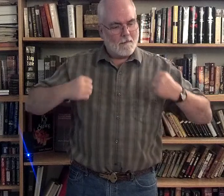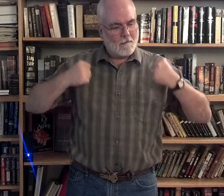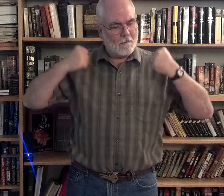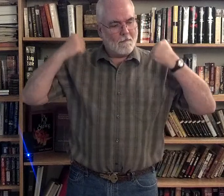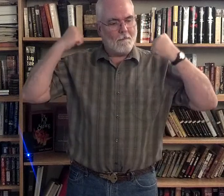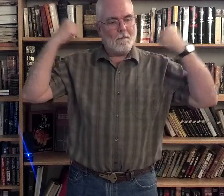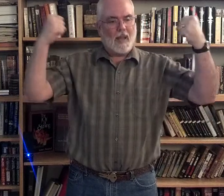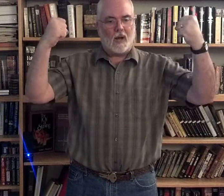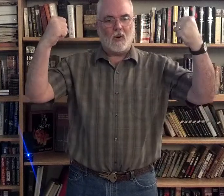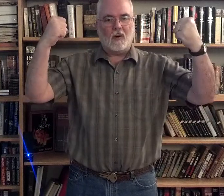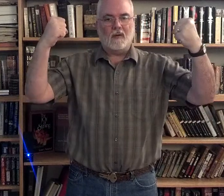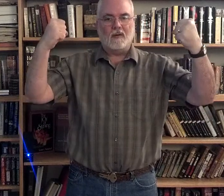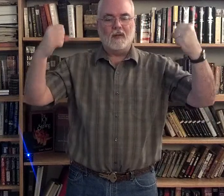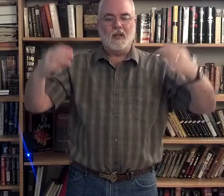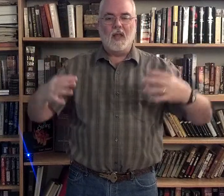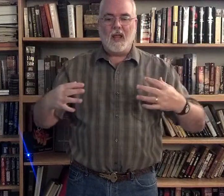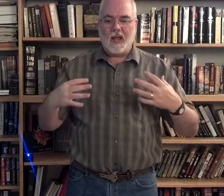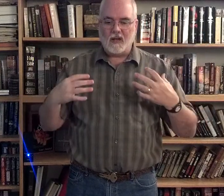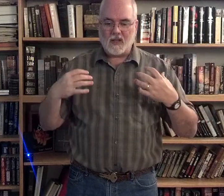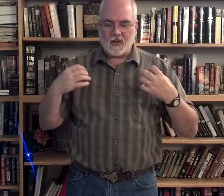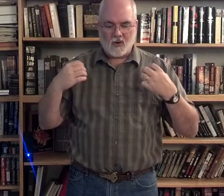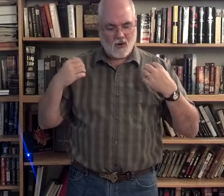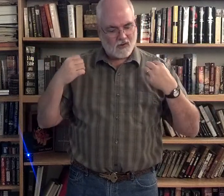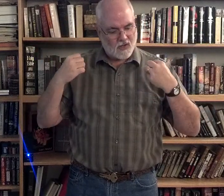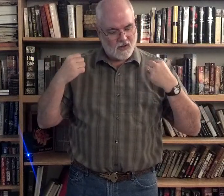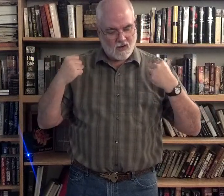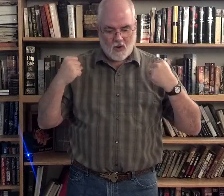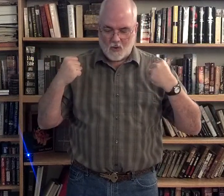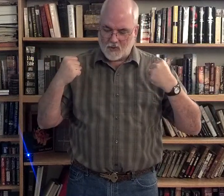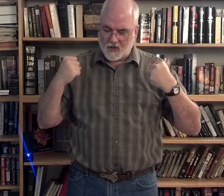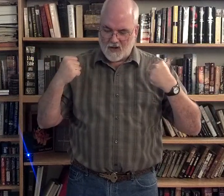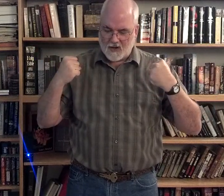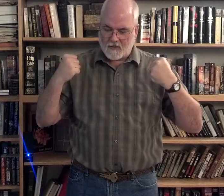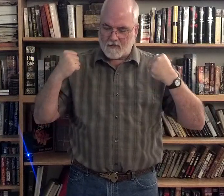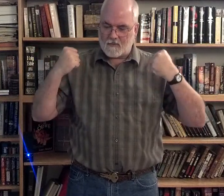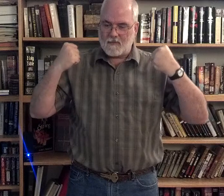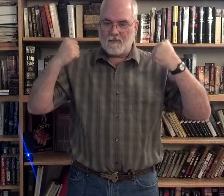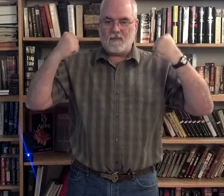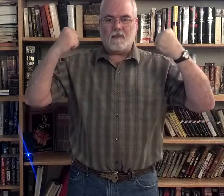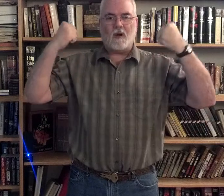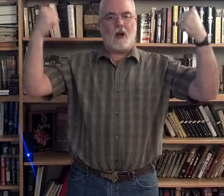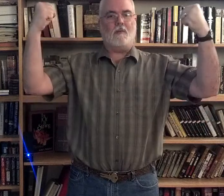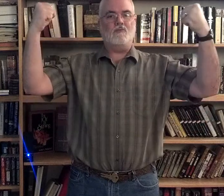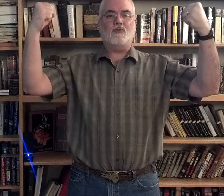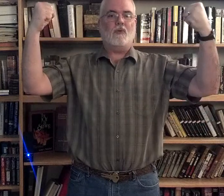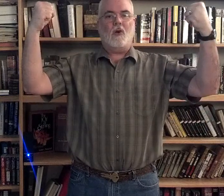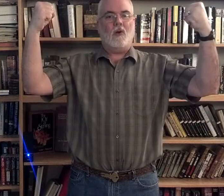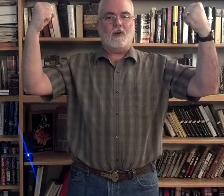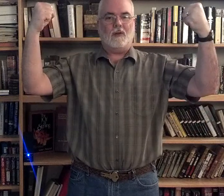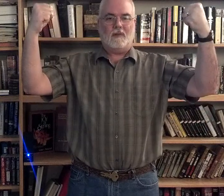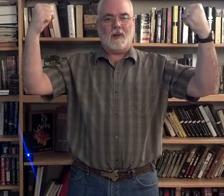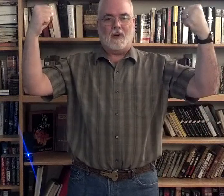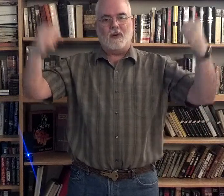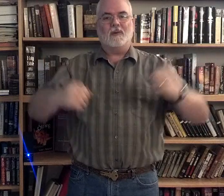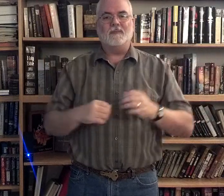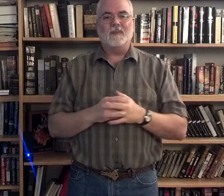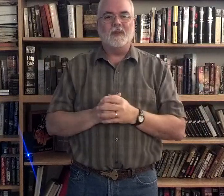Complete power. And it's like you're holding on, you're strong, power. Okay.